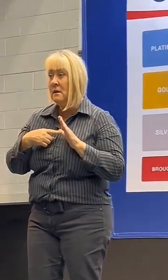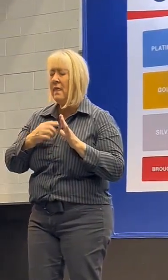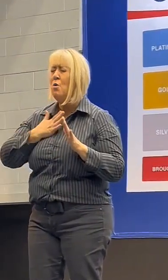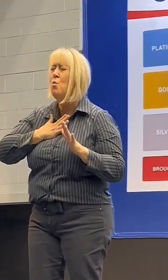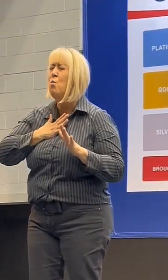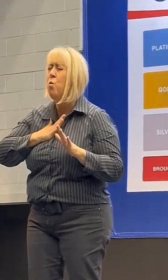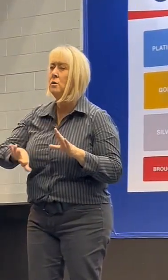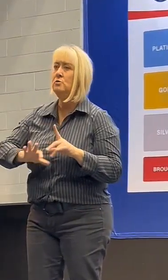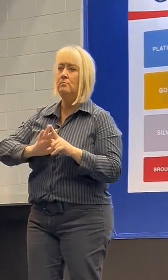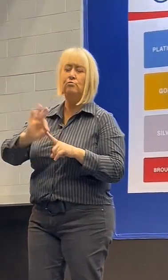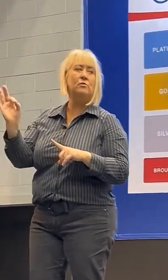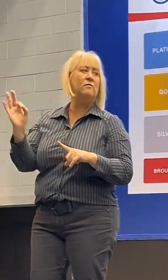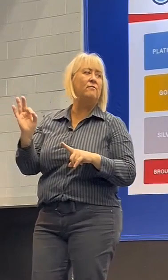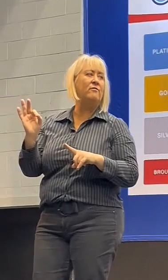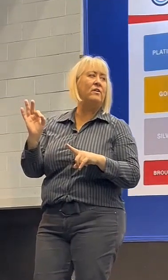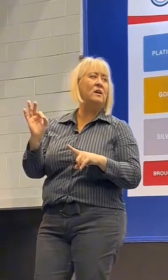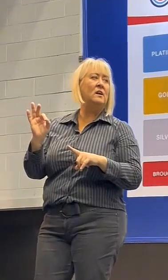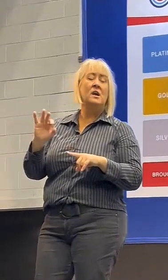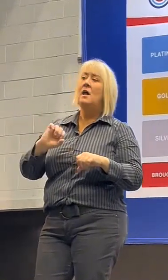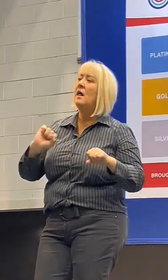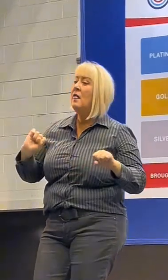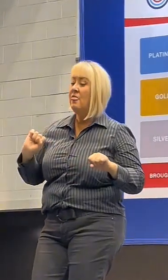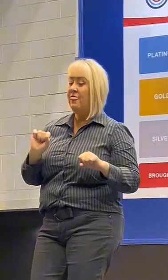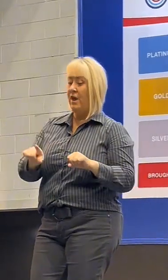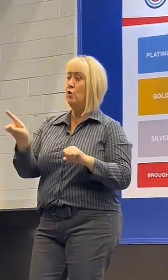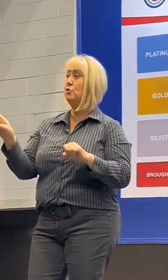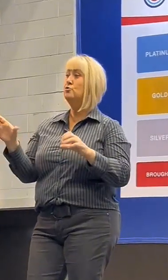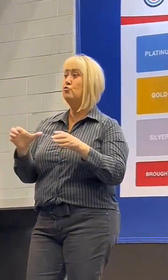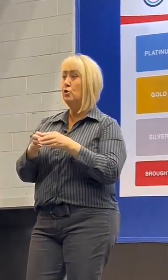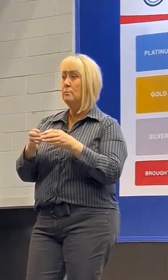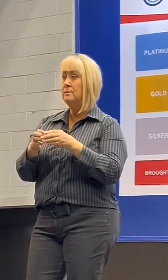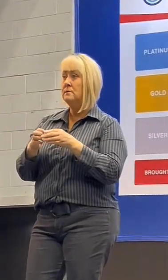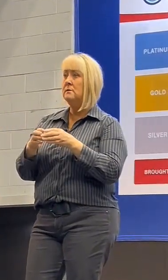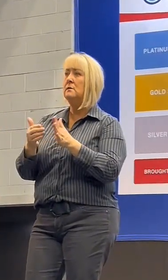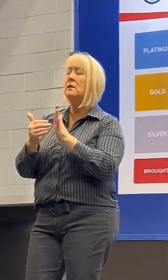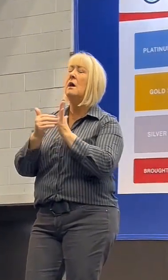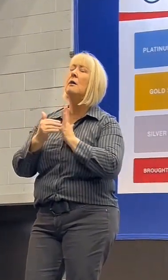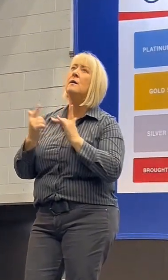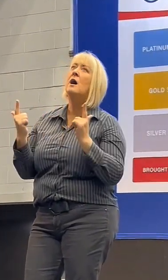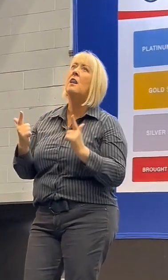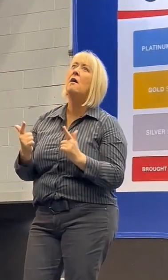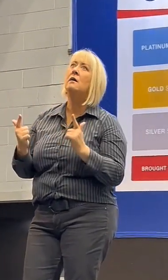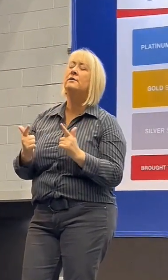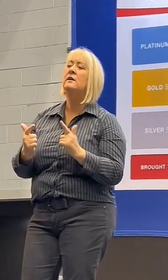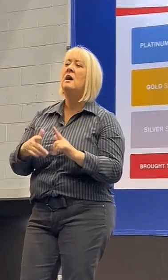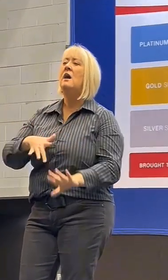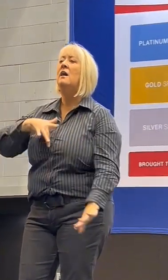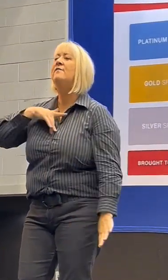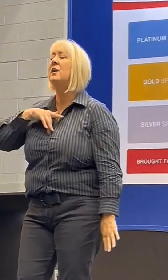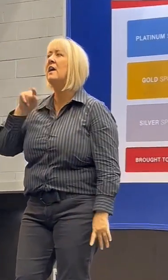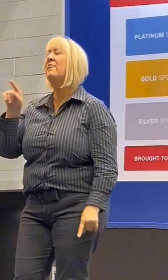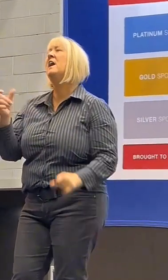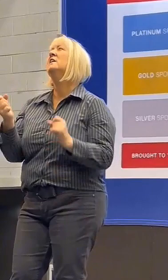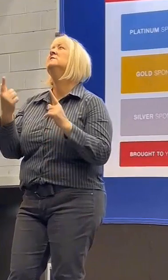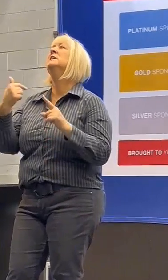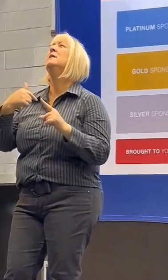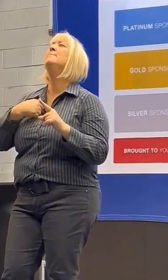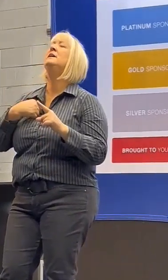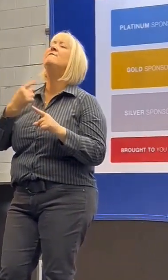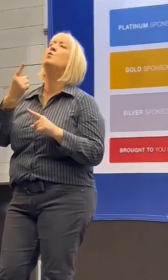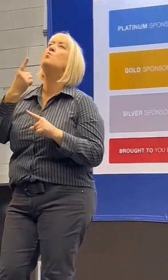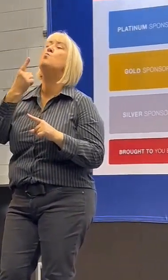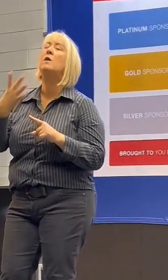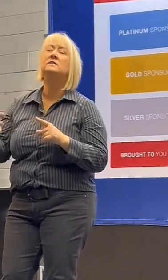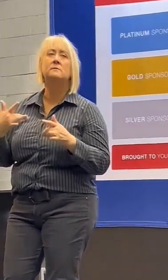better. These groups at the time were a godsend. I felt seen, heard, and understood for once in my